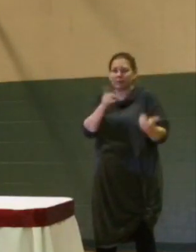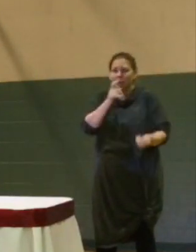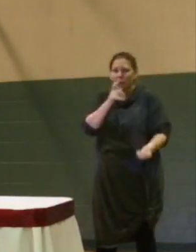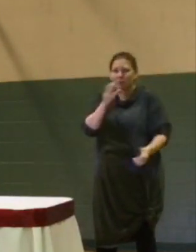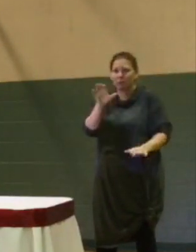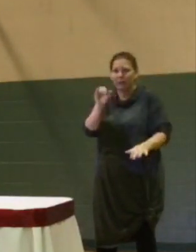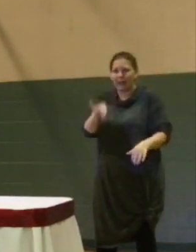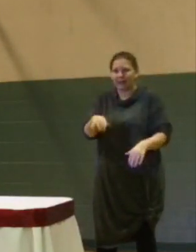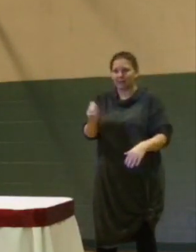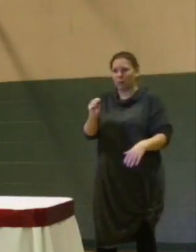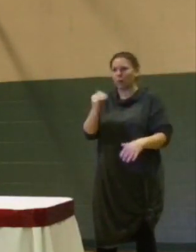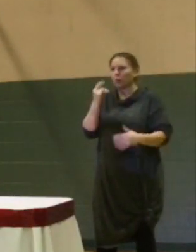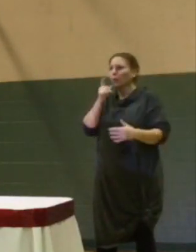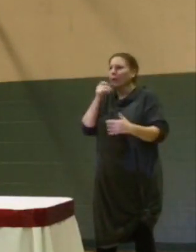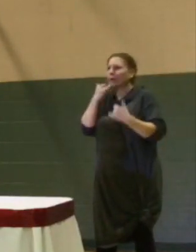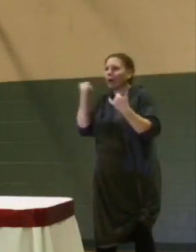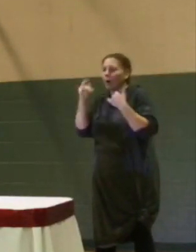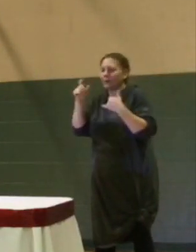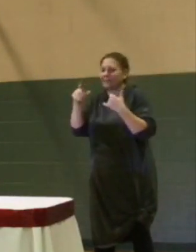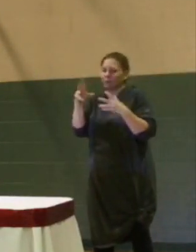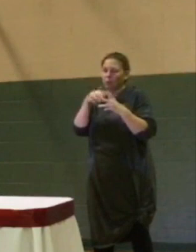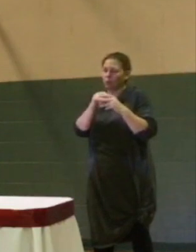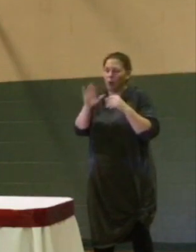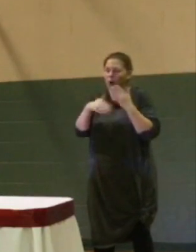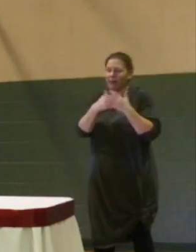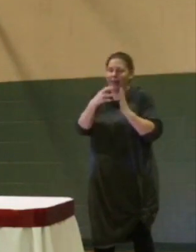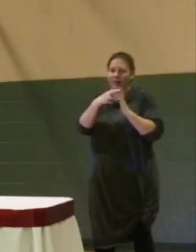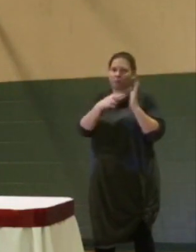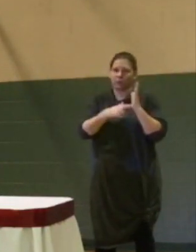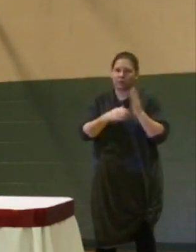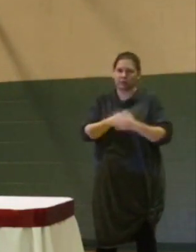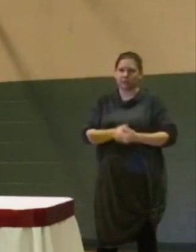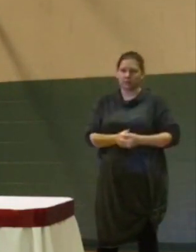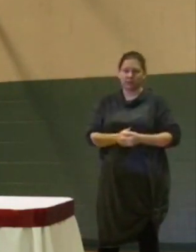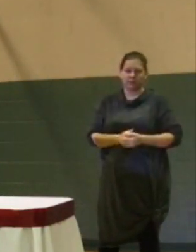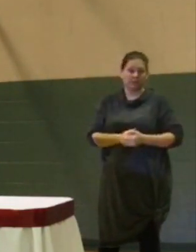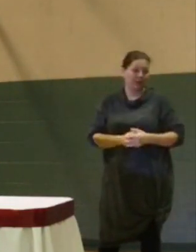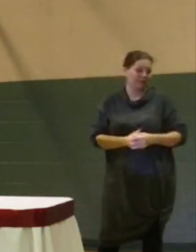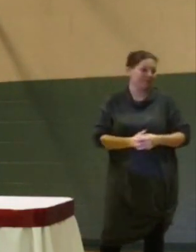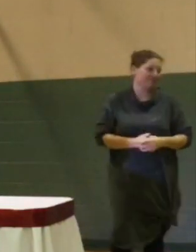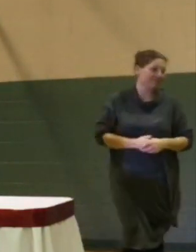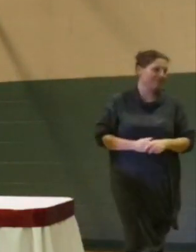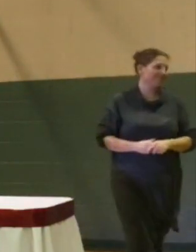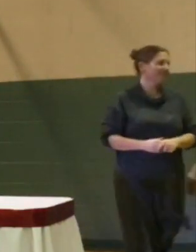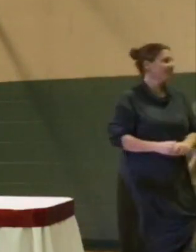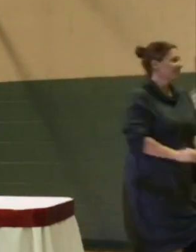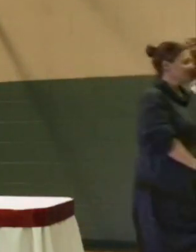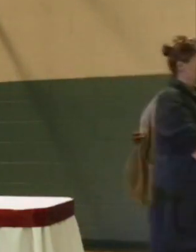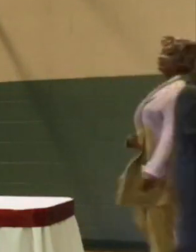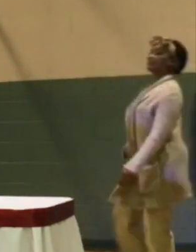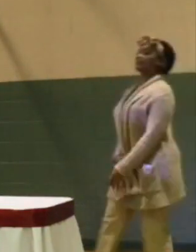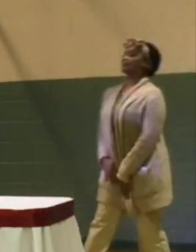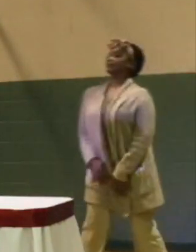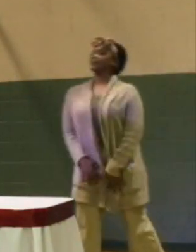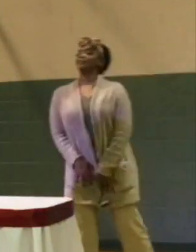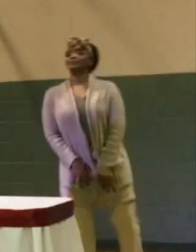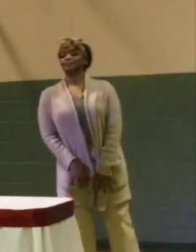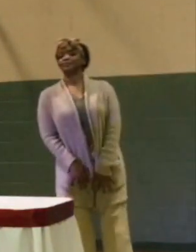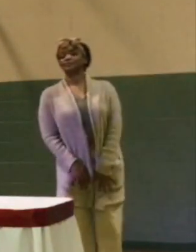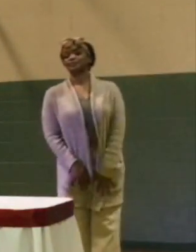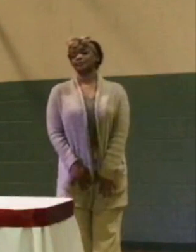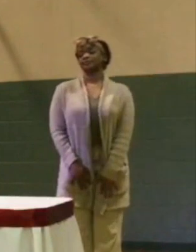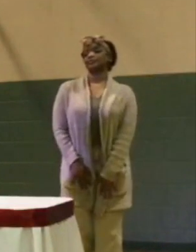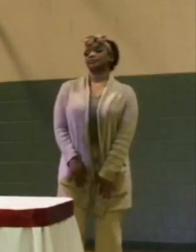community call? We need to include all of that in the ordinance. Thank you. An ordinance has been proposed to